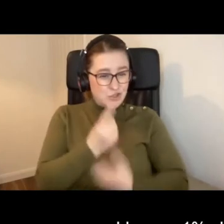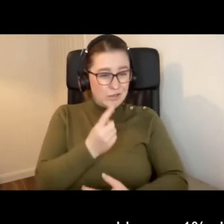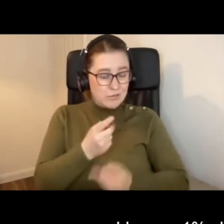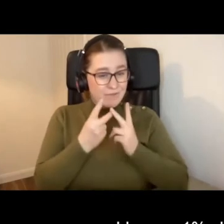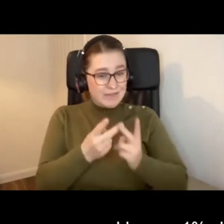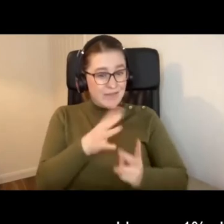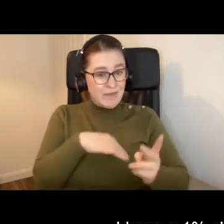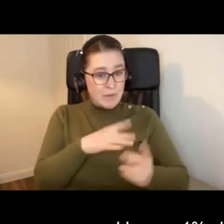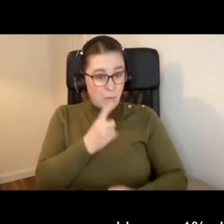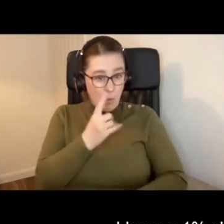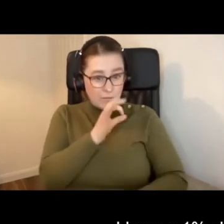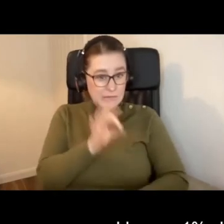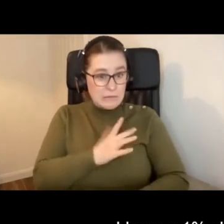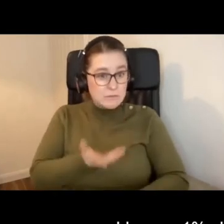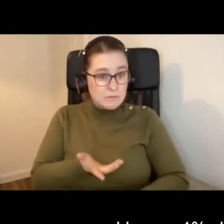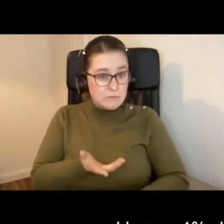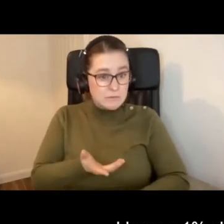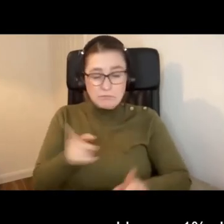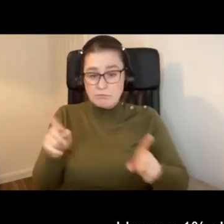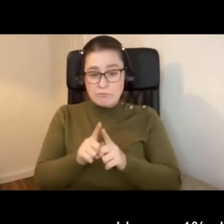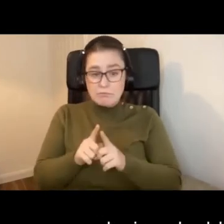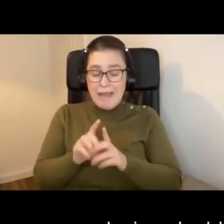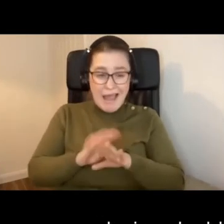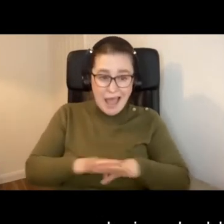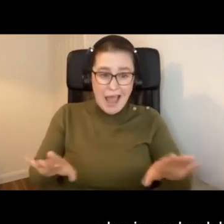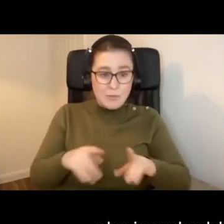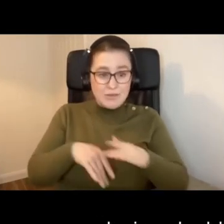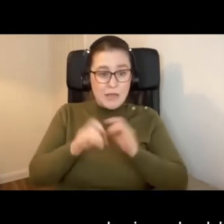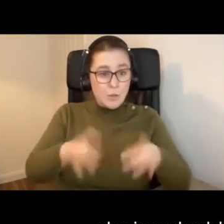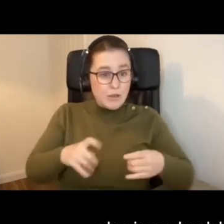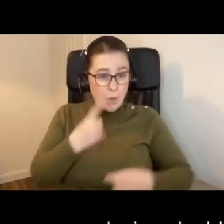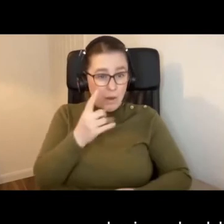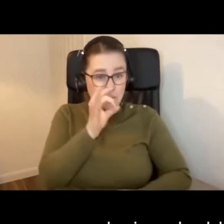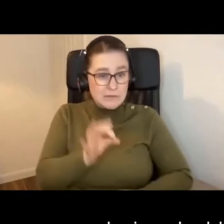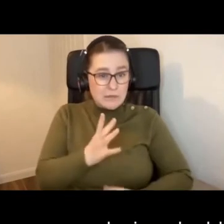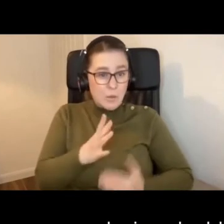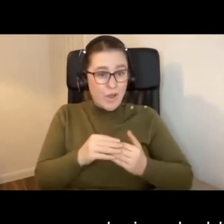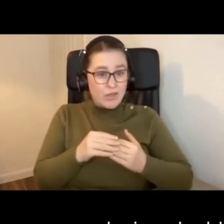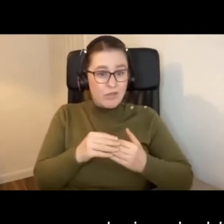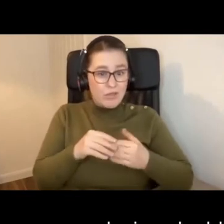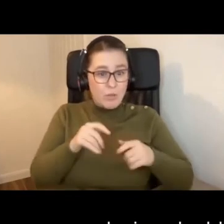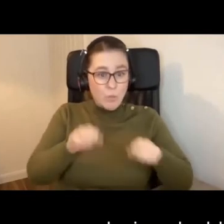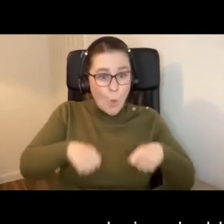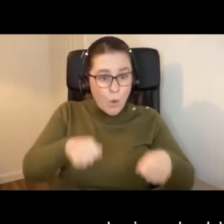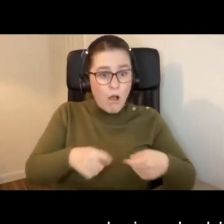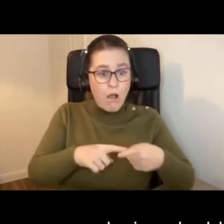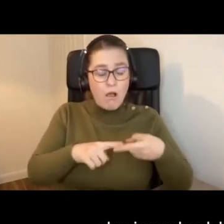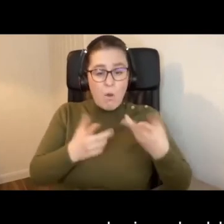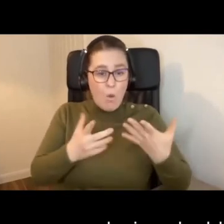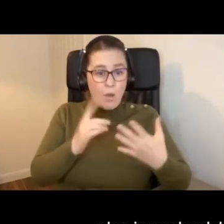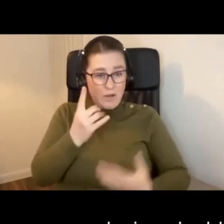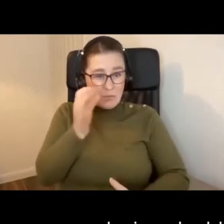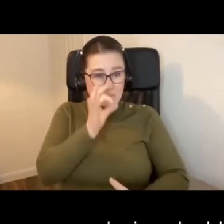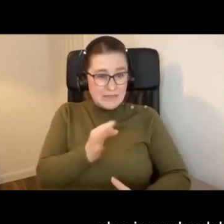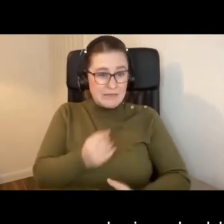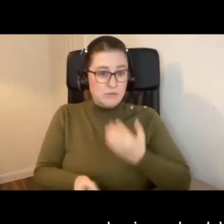family and friends, the same as anyone else in a wheelchair with a walker. It's a 1%